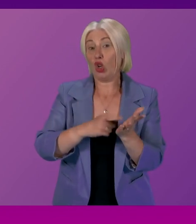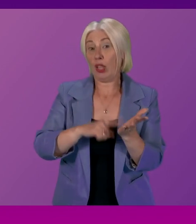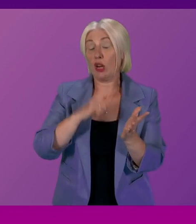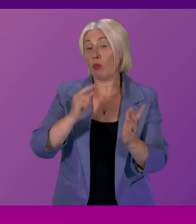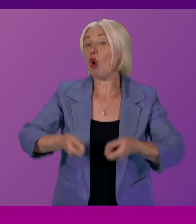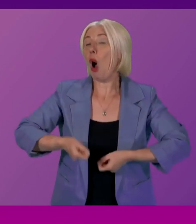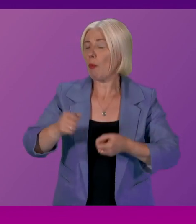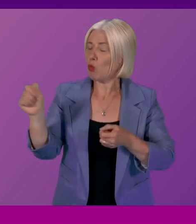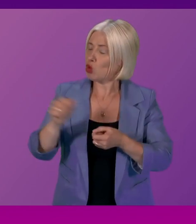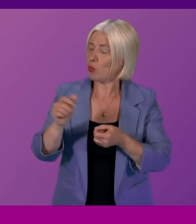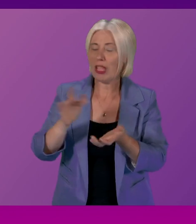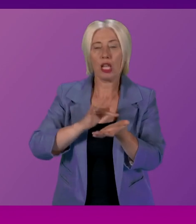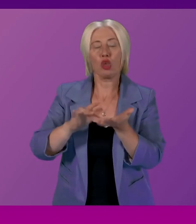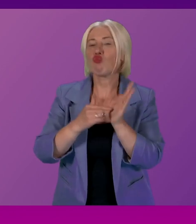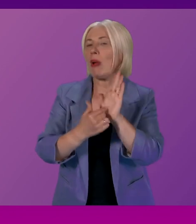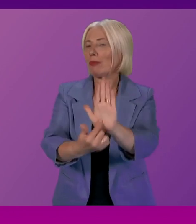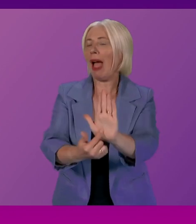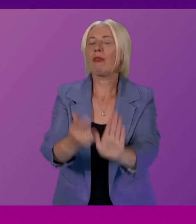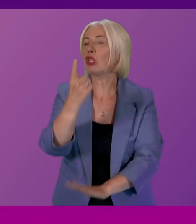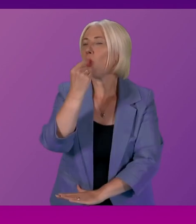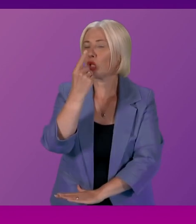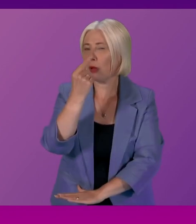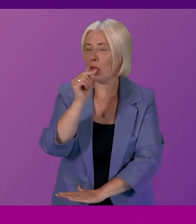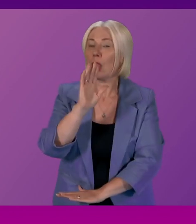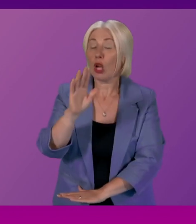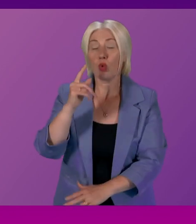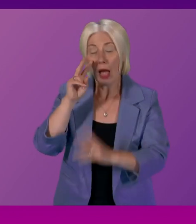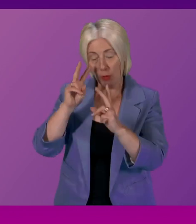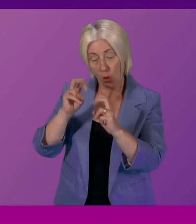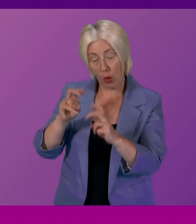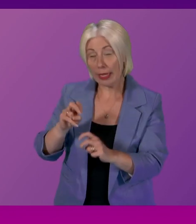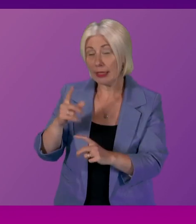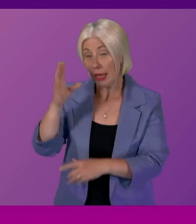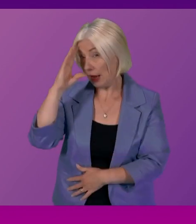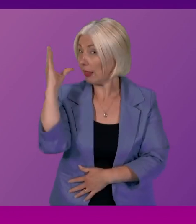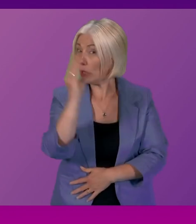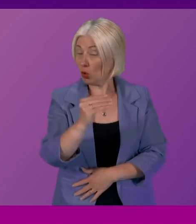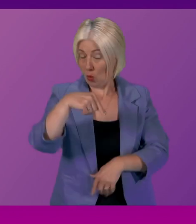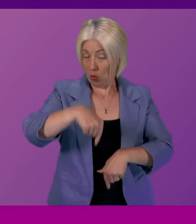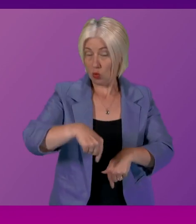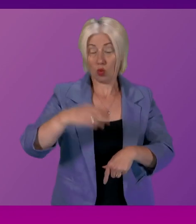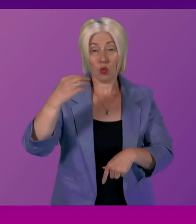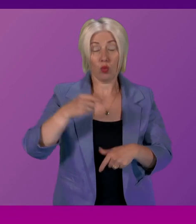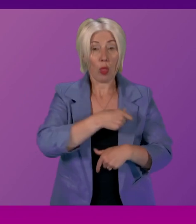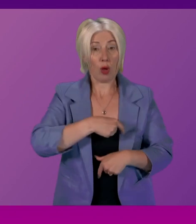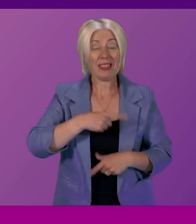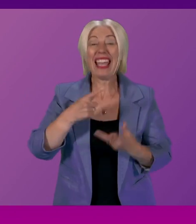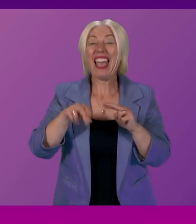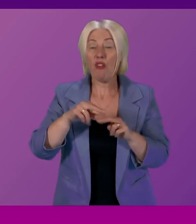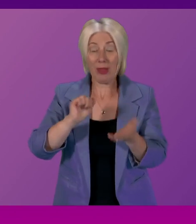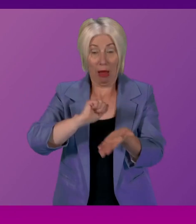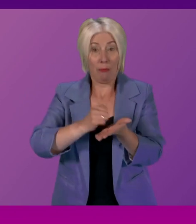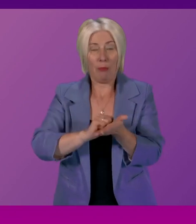should be as transparent as we possibly can be. So I will certainly look into that and come back to the committee if we're able to publish the terms of reference.